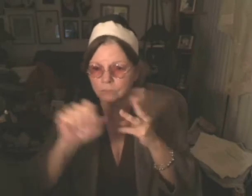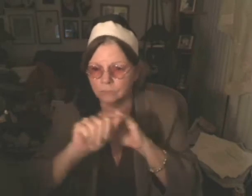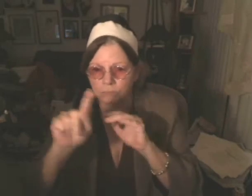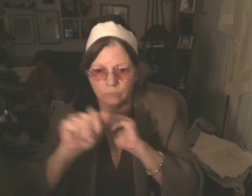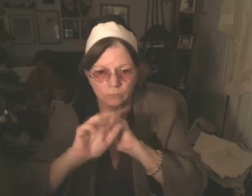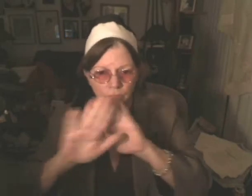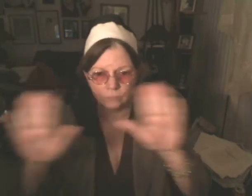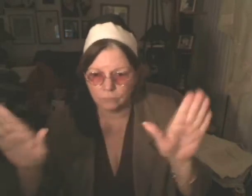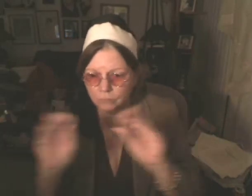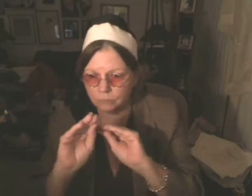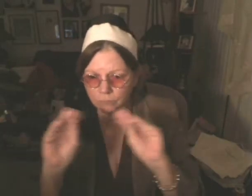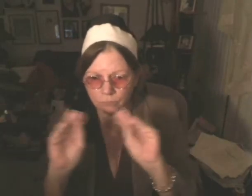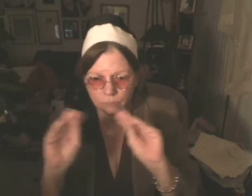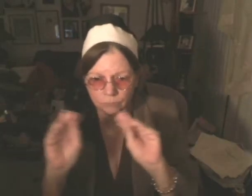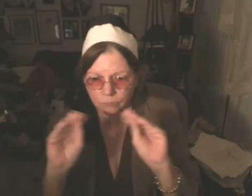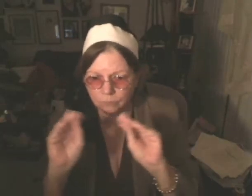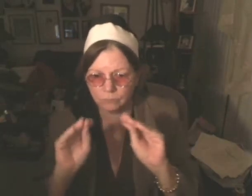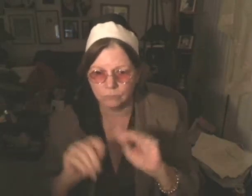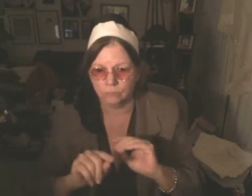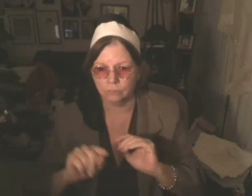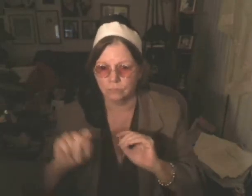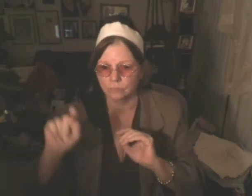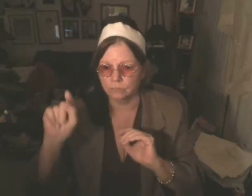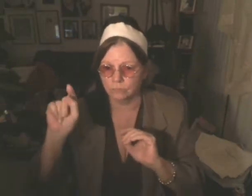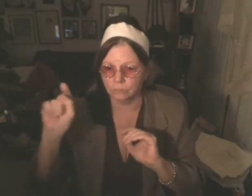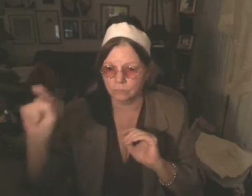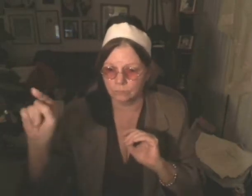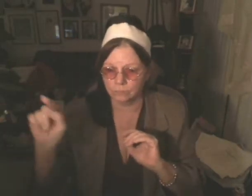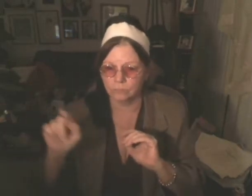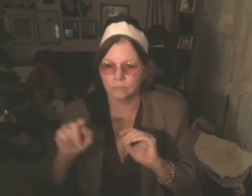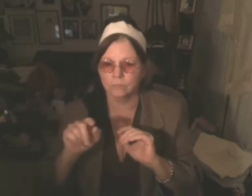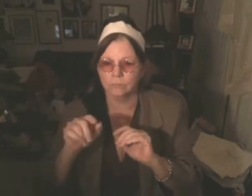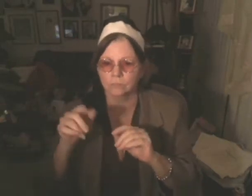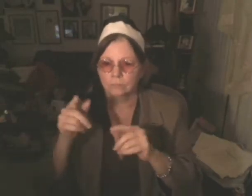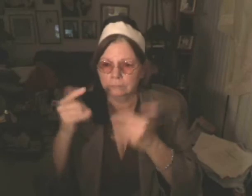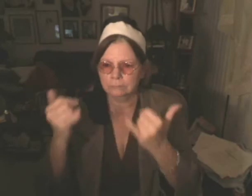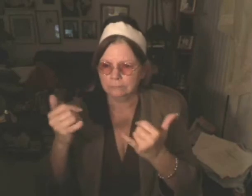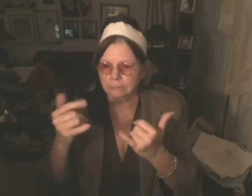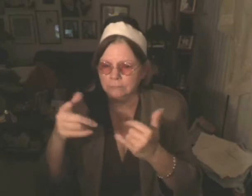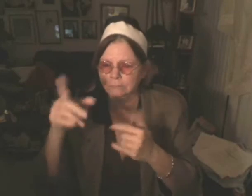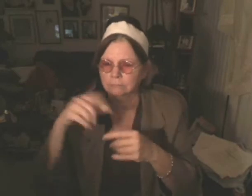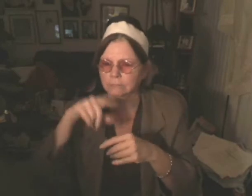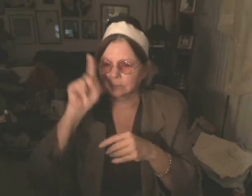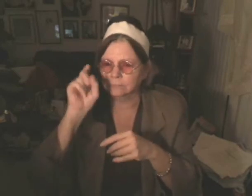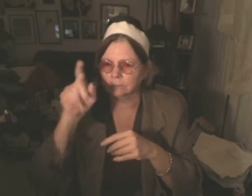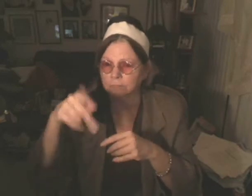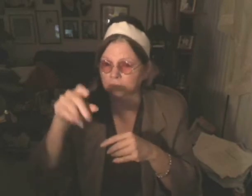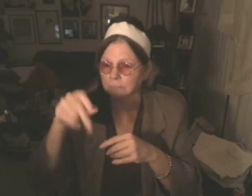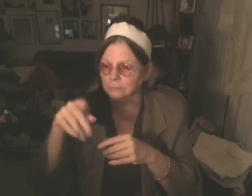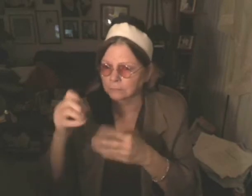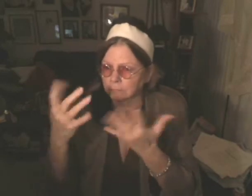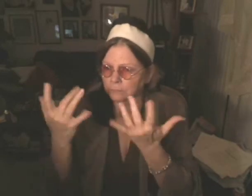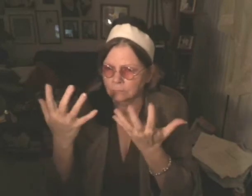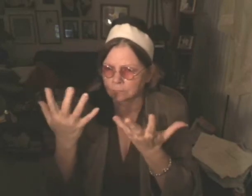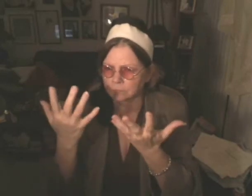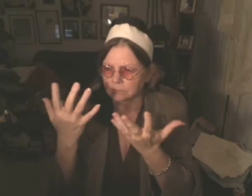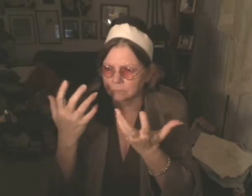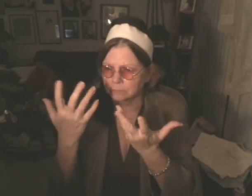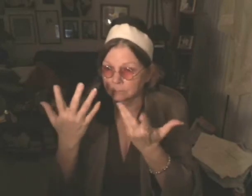understand. Pancreatic cancer is inoperable and incurable. And he says, well, Peggy, you've got two months to live. It was like he